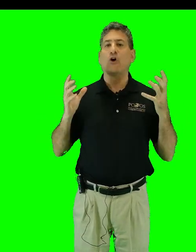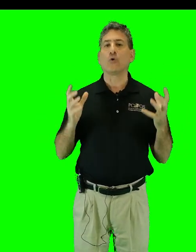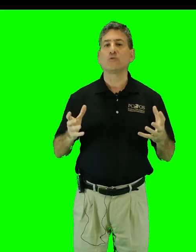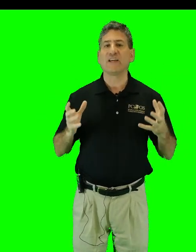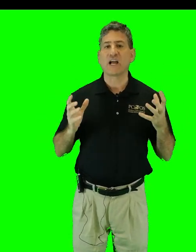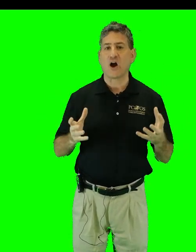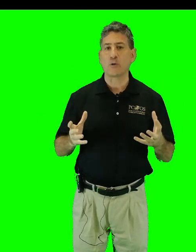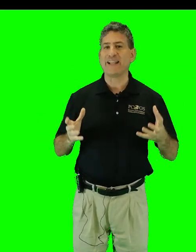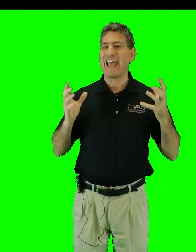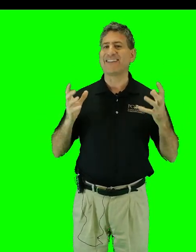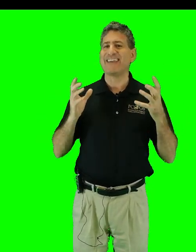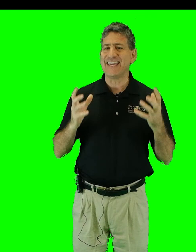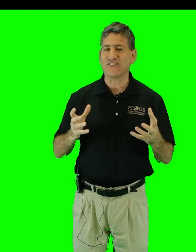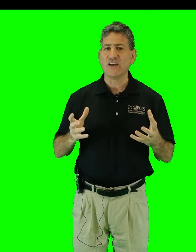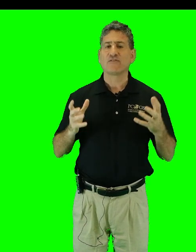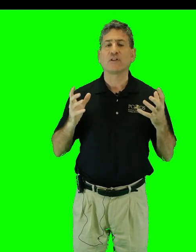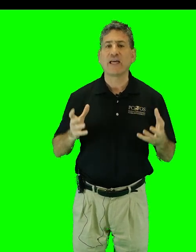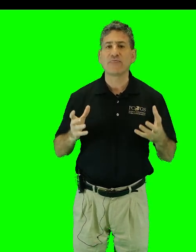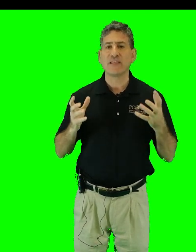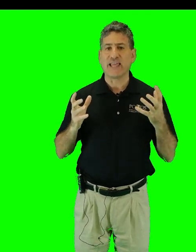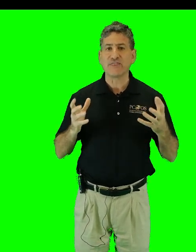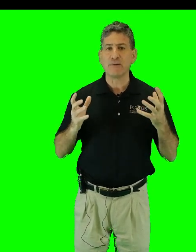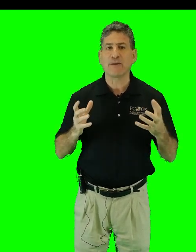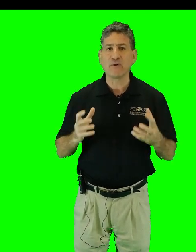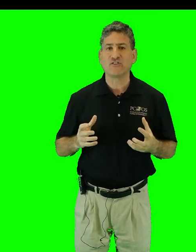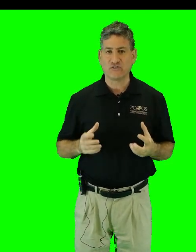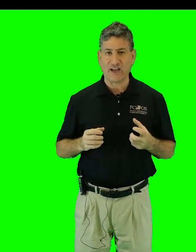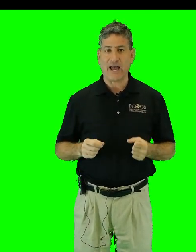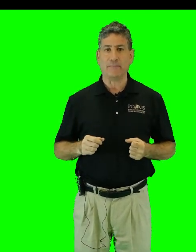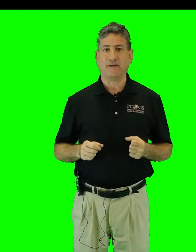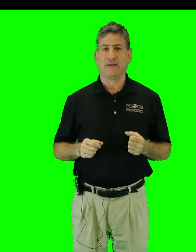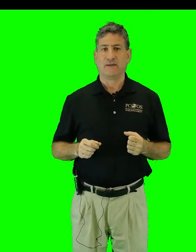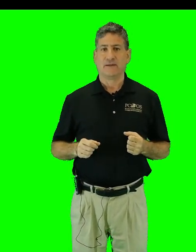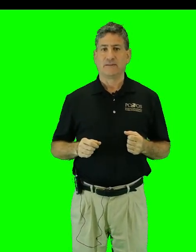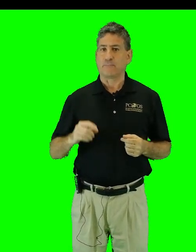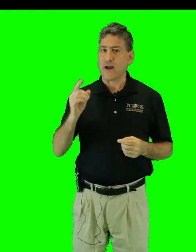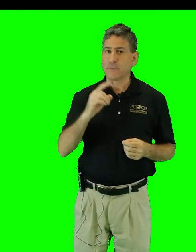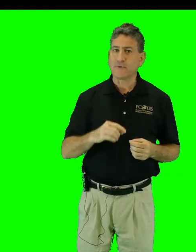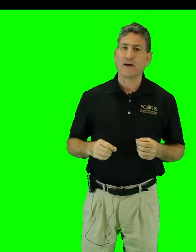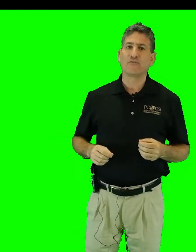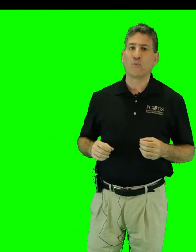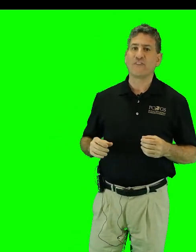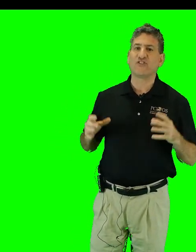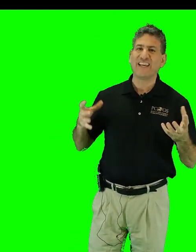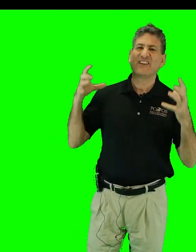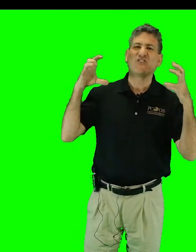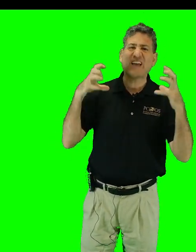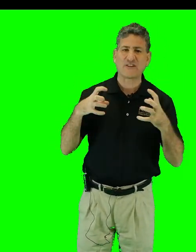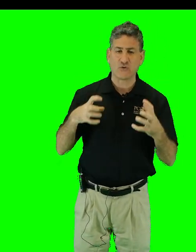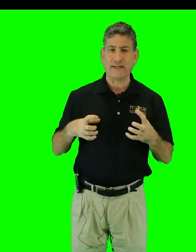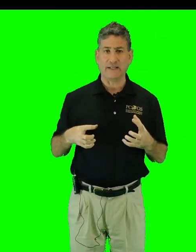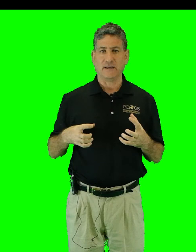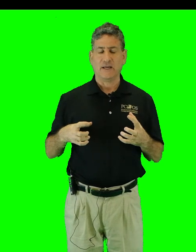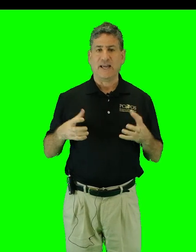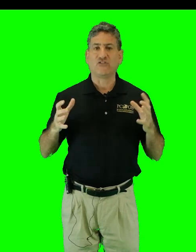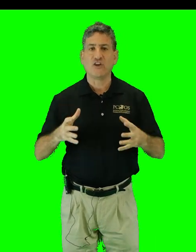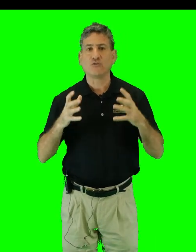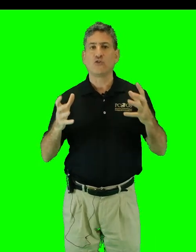holding carbon and heat for lengthy periods of time. The problem comes when the sink is saturated. As CO2